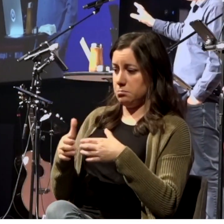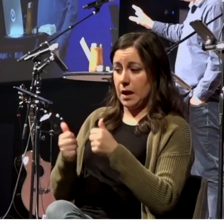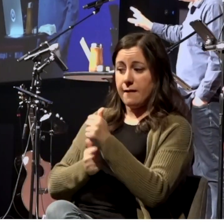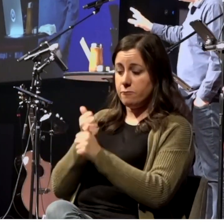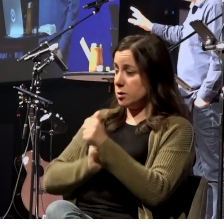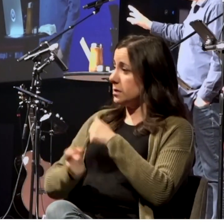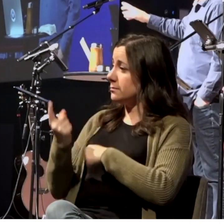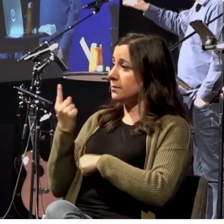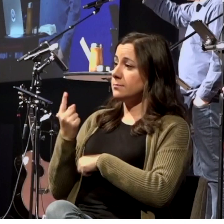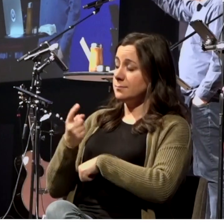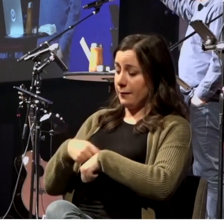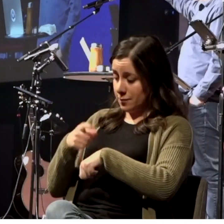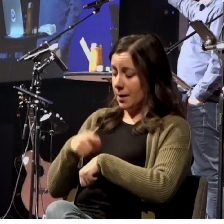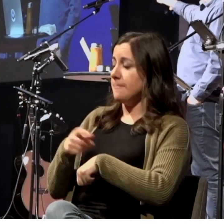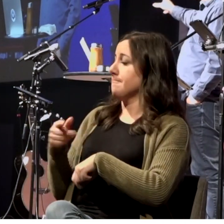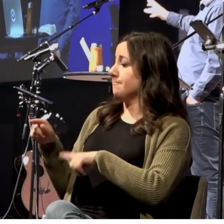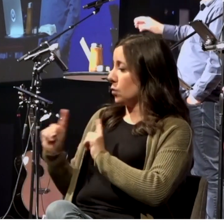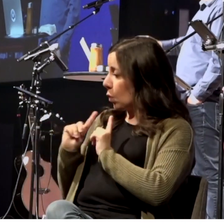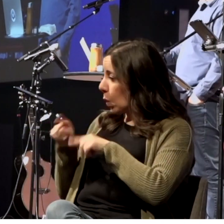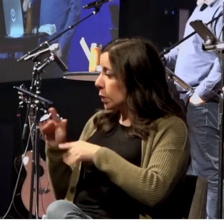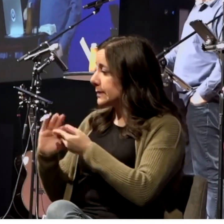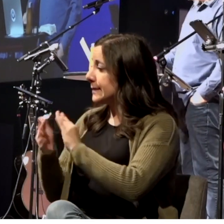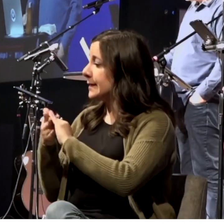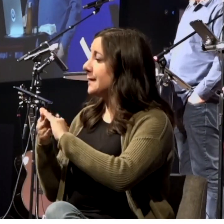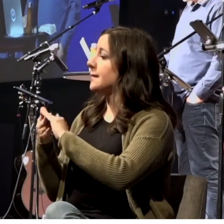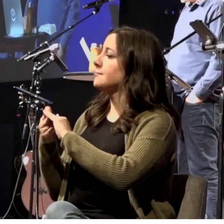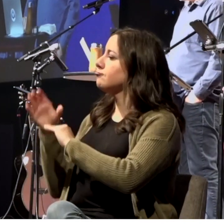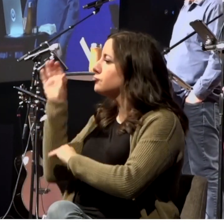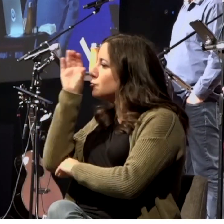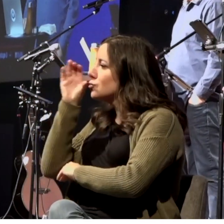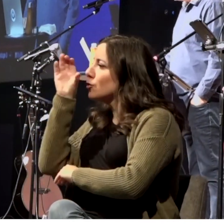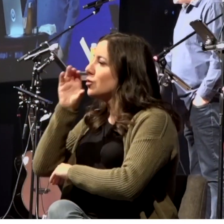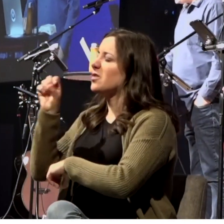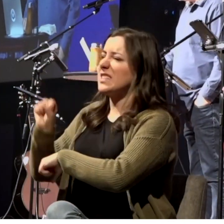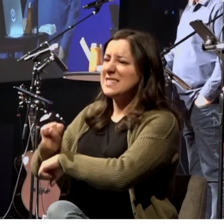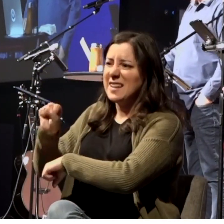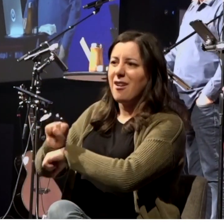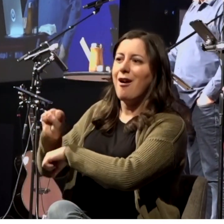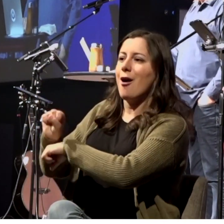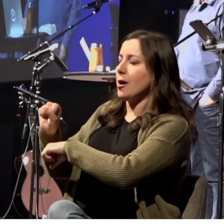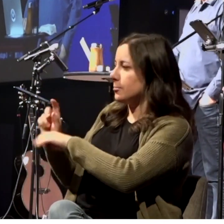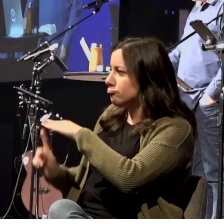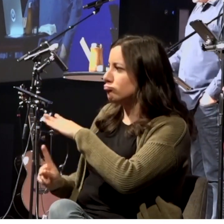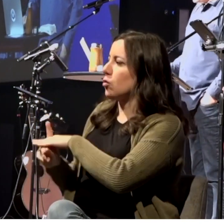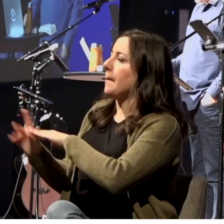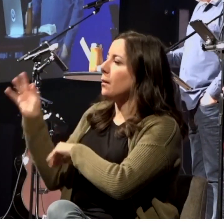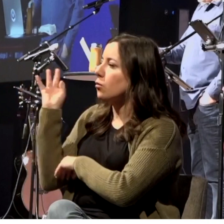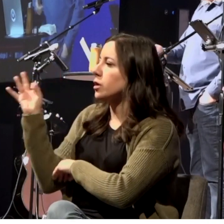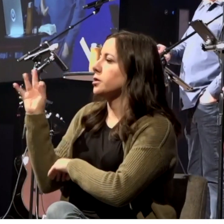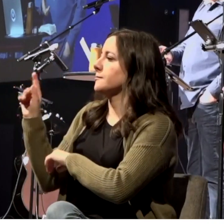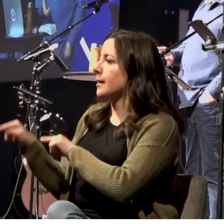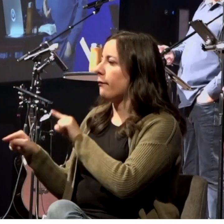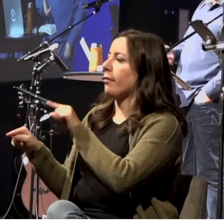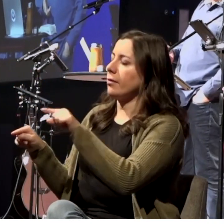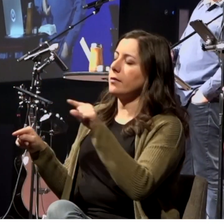city, Paul and Barnabas would first preach in the synagogue to the Jews in that day. But here in Philippi,